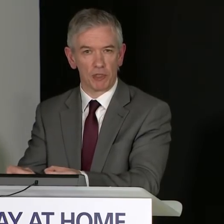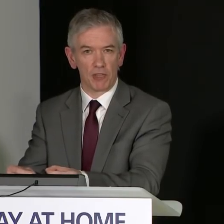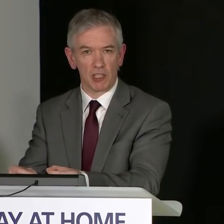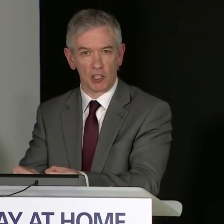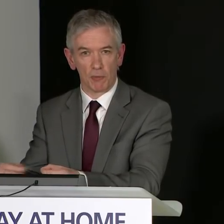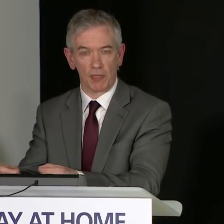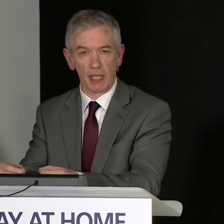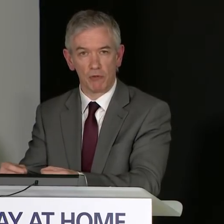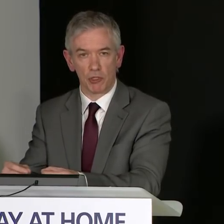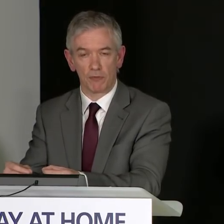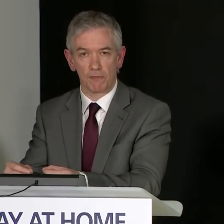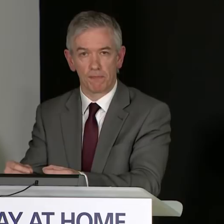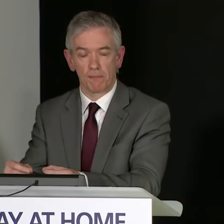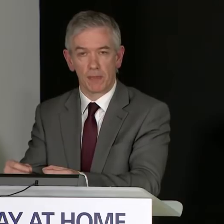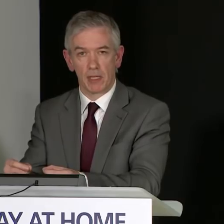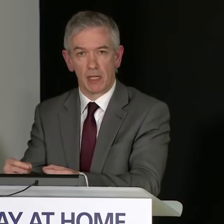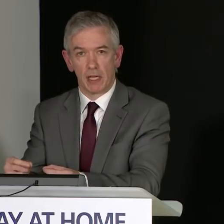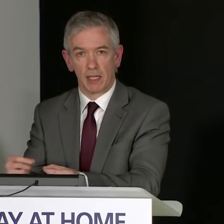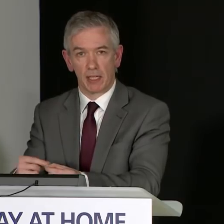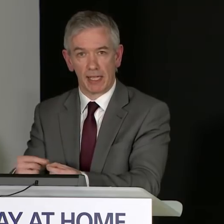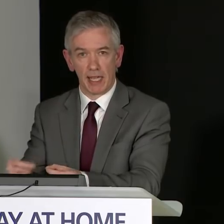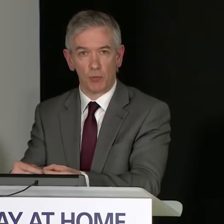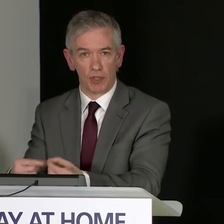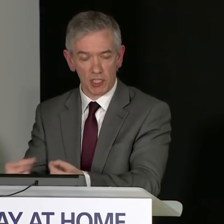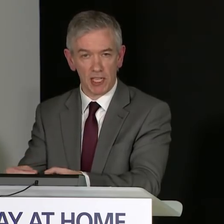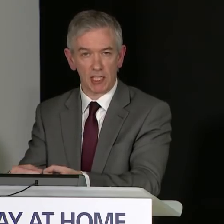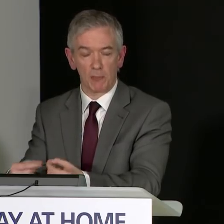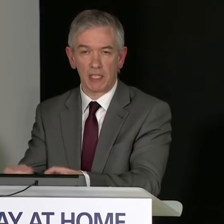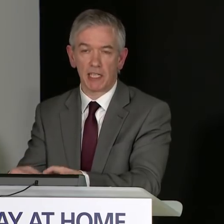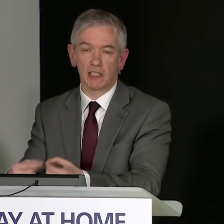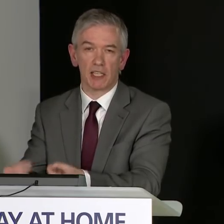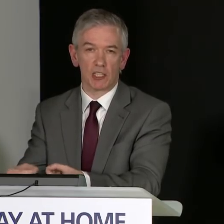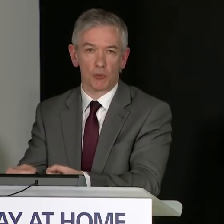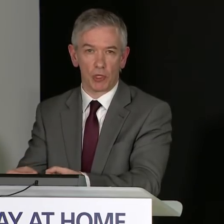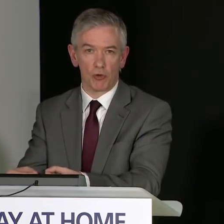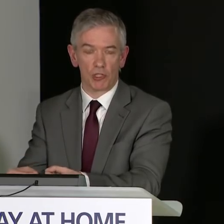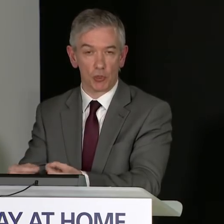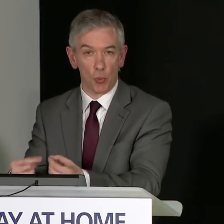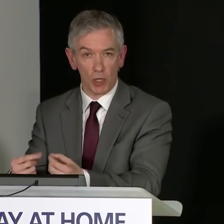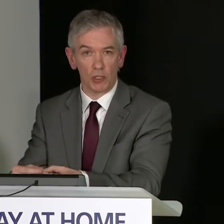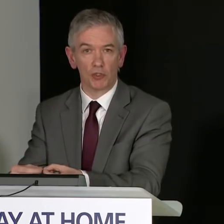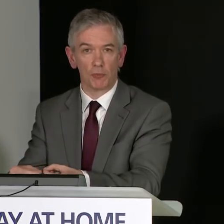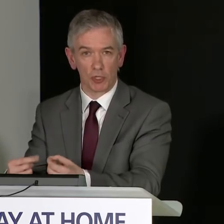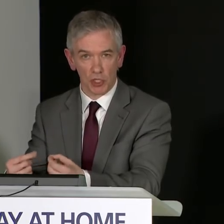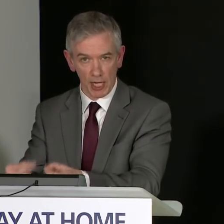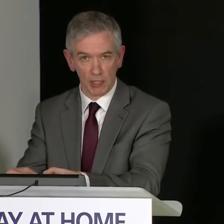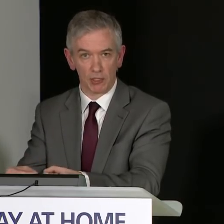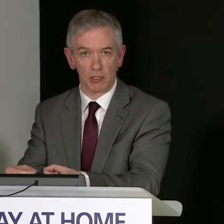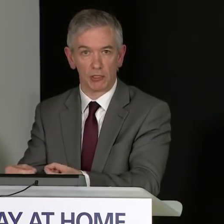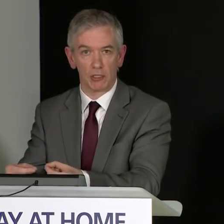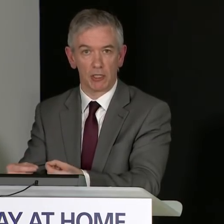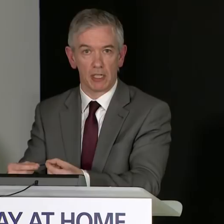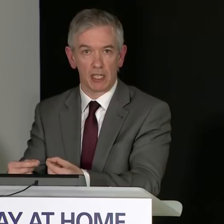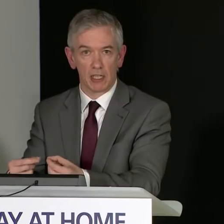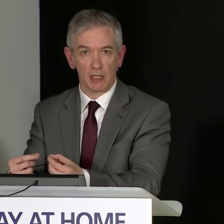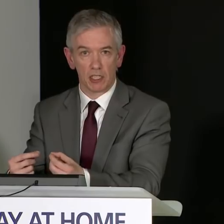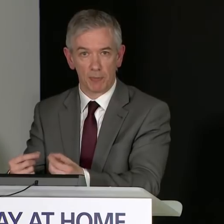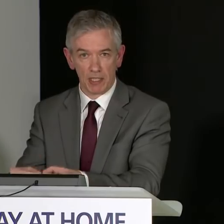be that it's a positive test to something else and then again with this test the PCR test that we use it's 100%